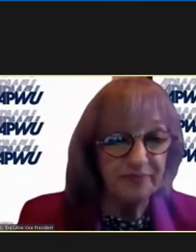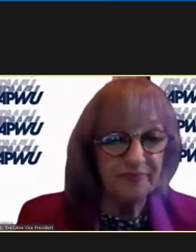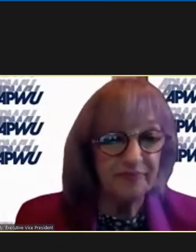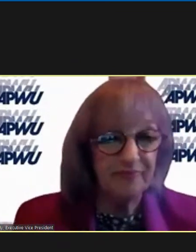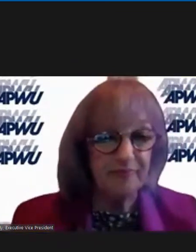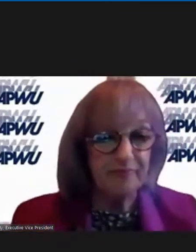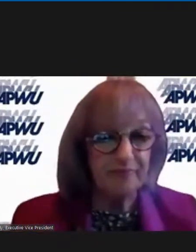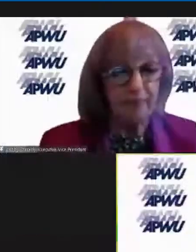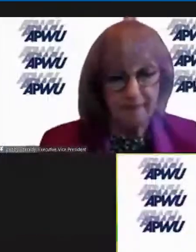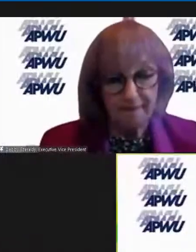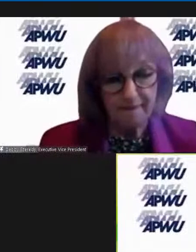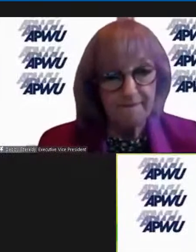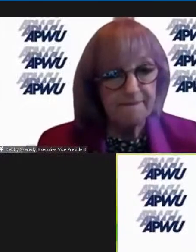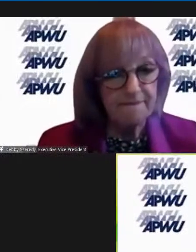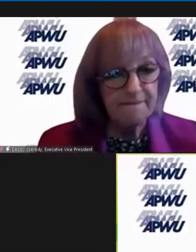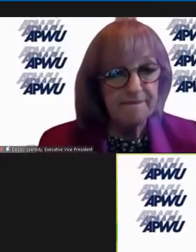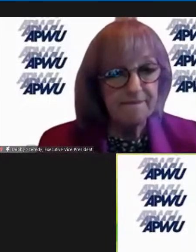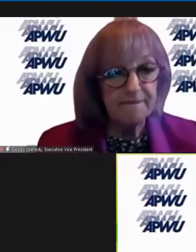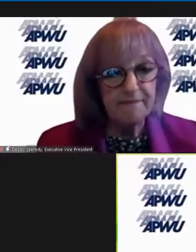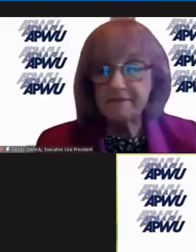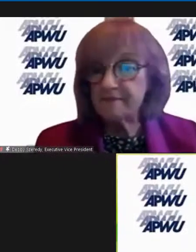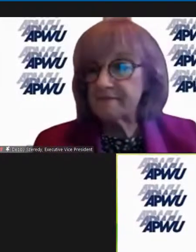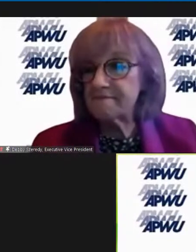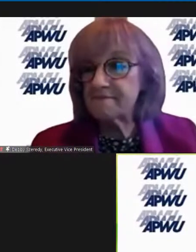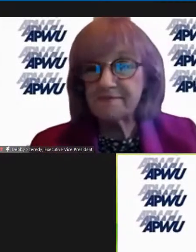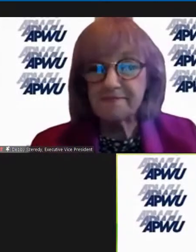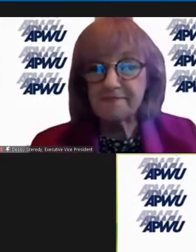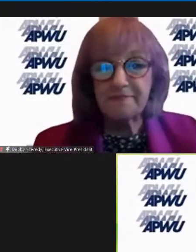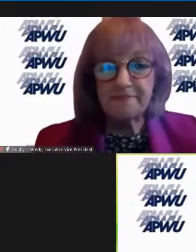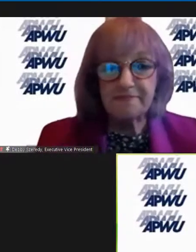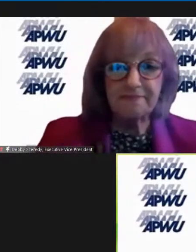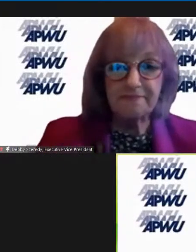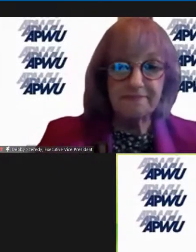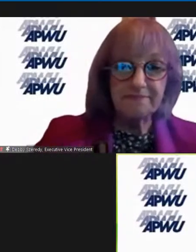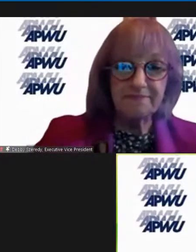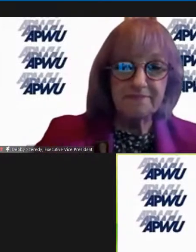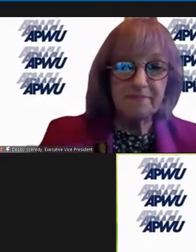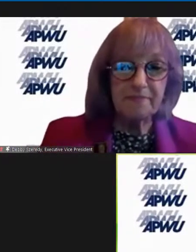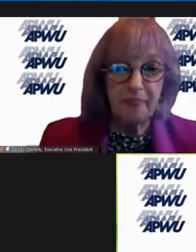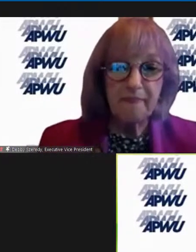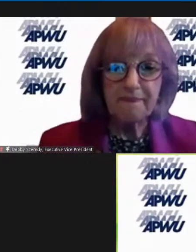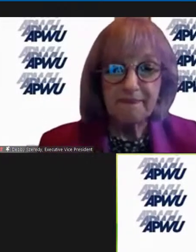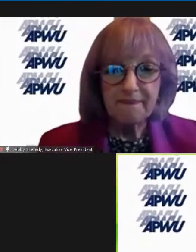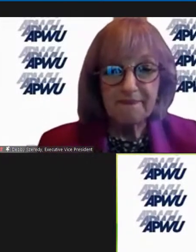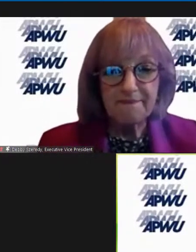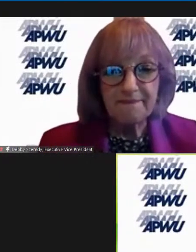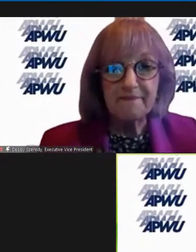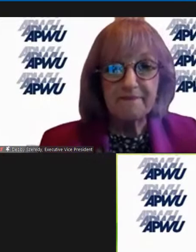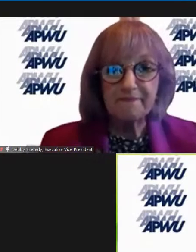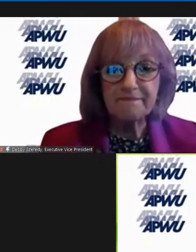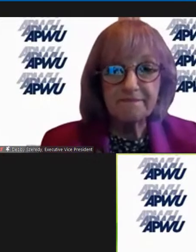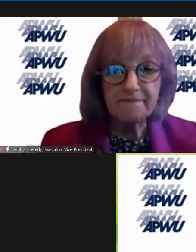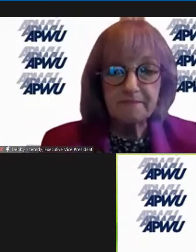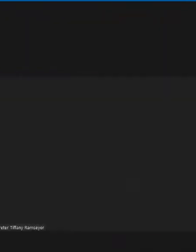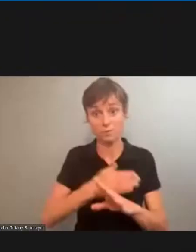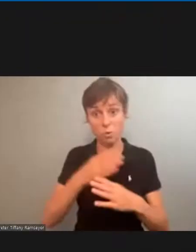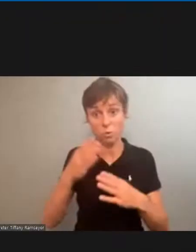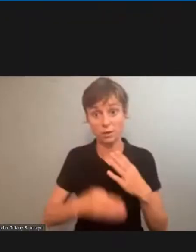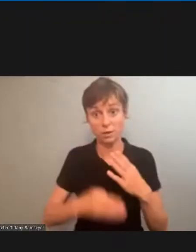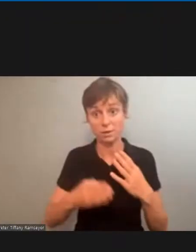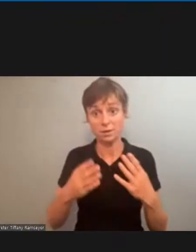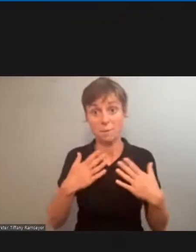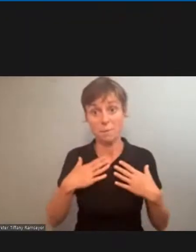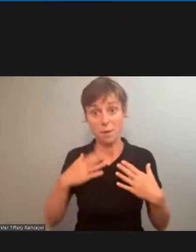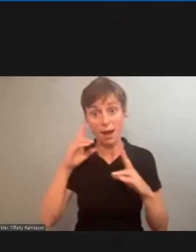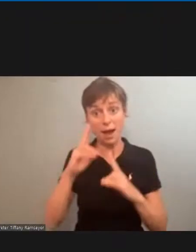thank you sister serretti for those brief remarks and now sisters and brothers before we wrap this up it